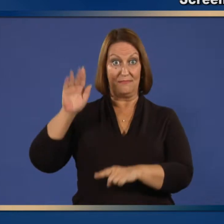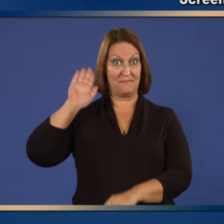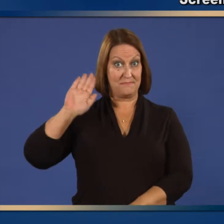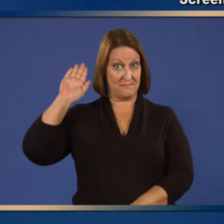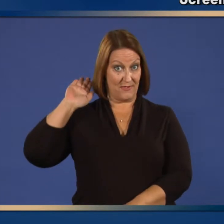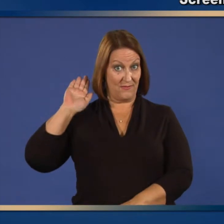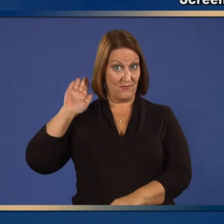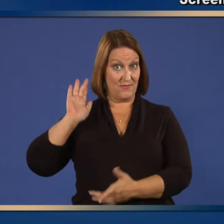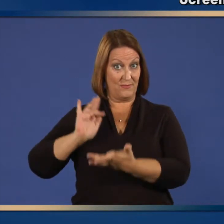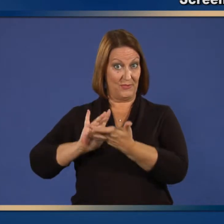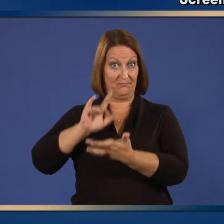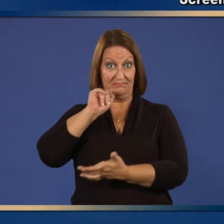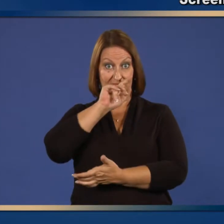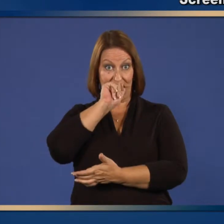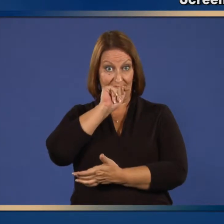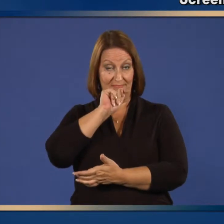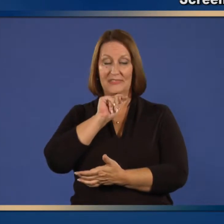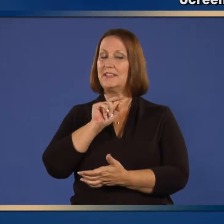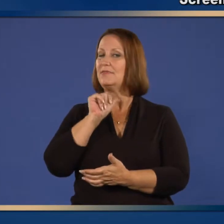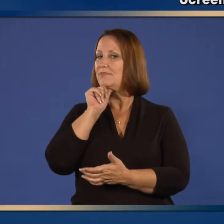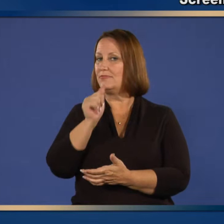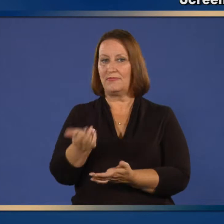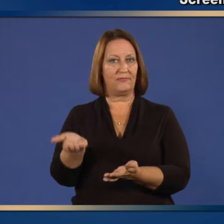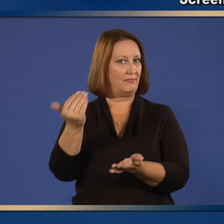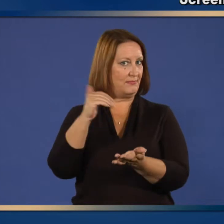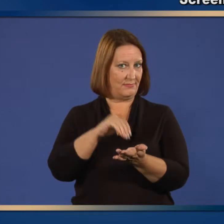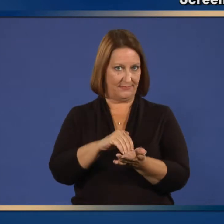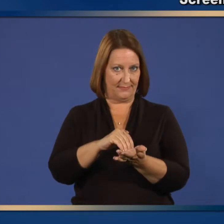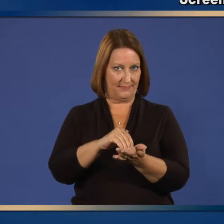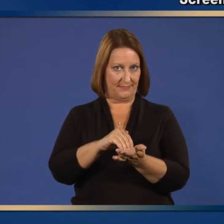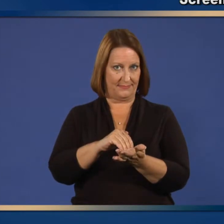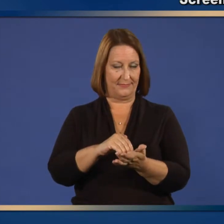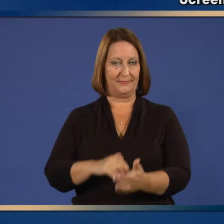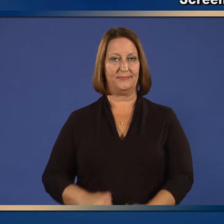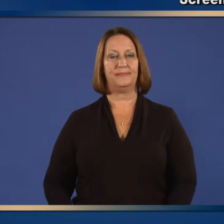usually a contraindication for further doses. 5.